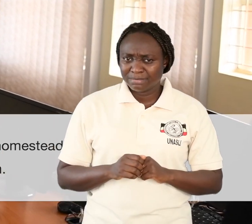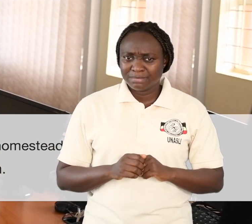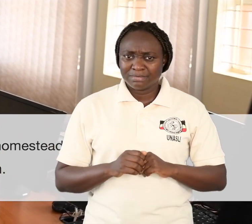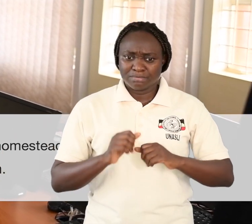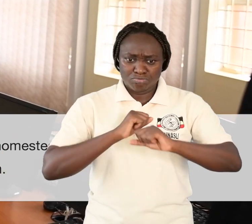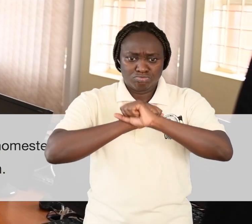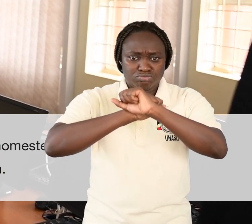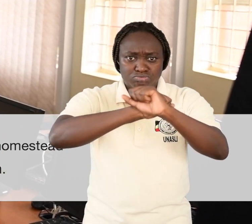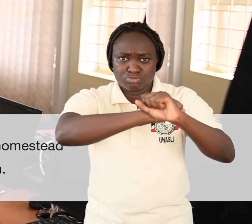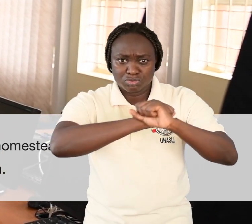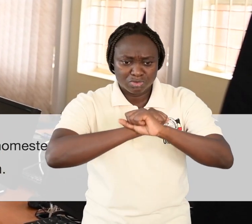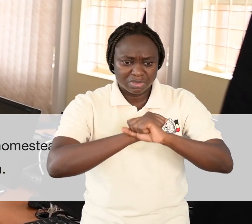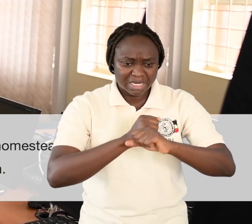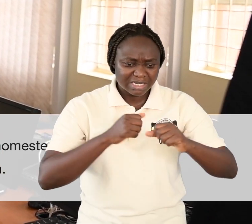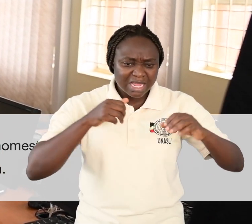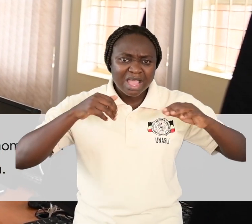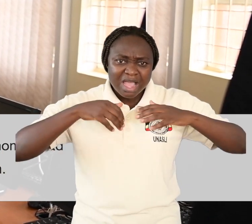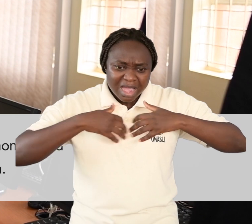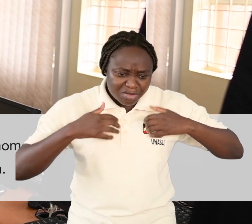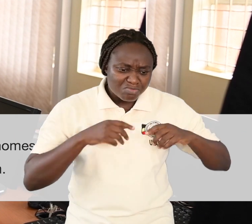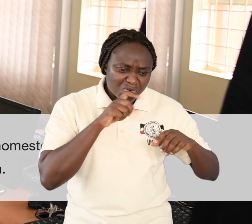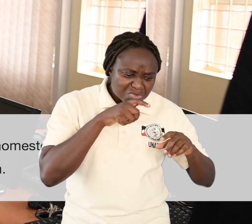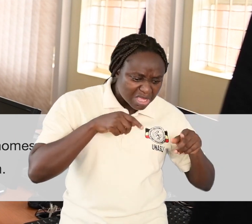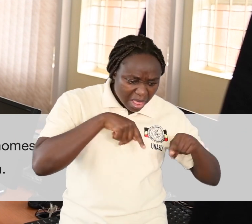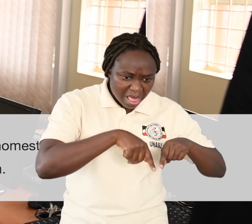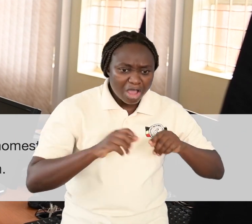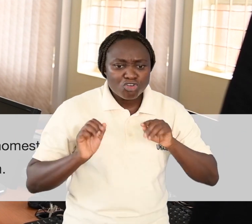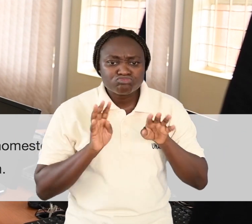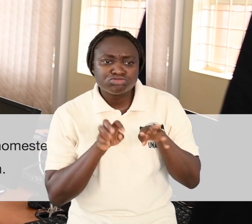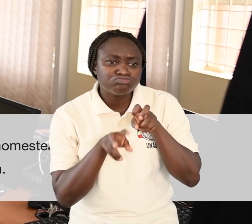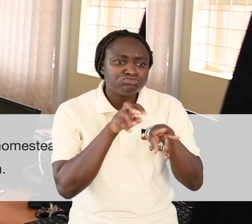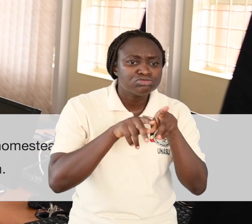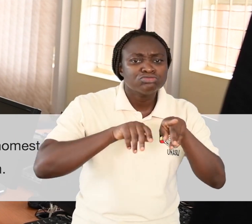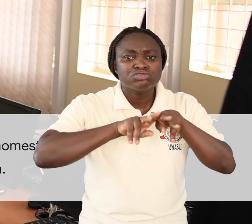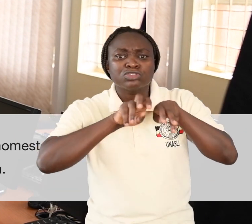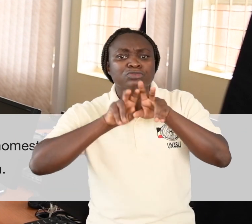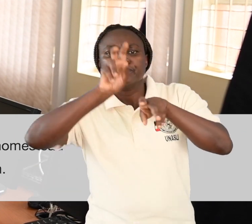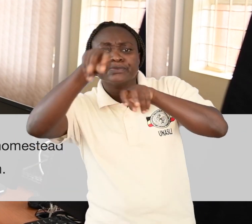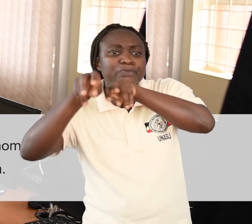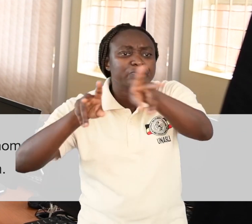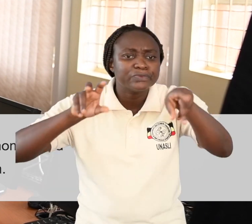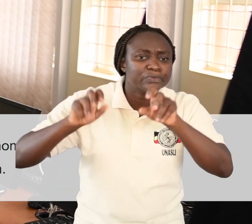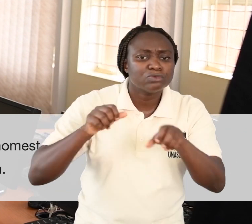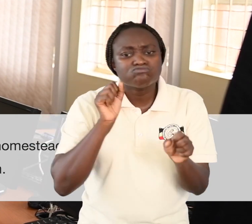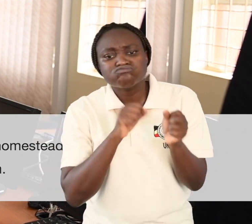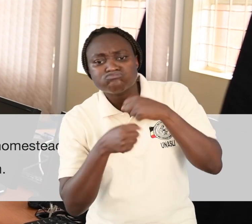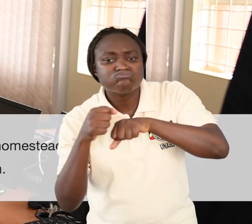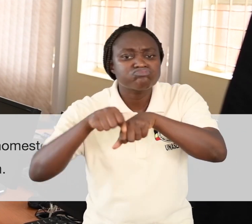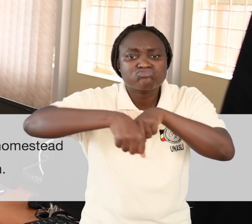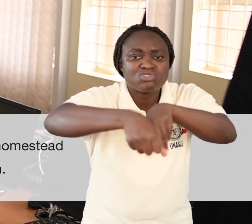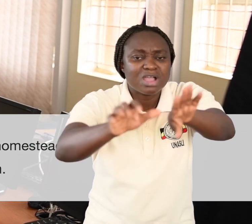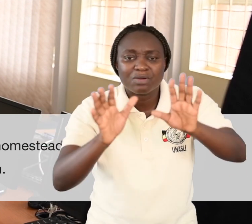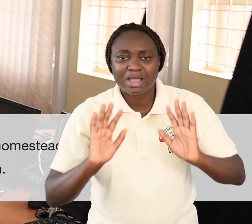animals in the farm from leaving or escaping outside the farm.